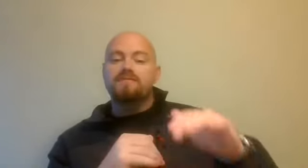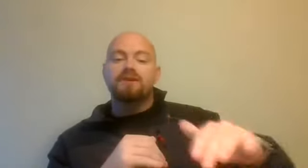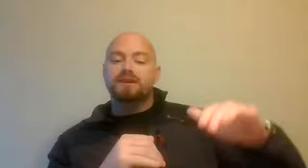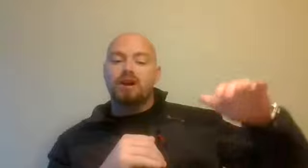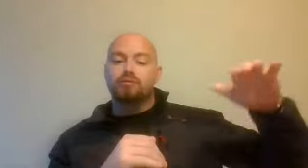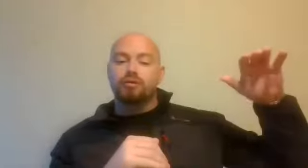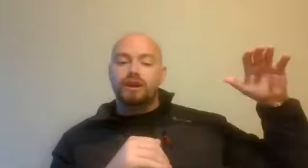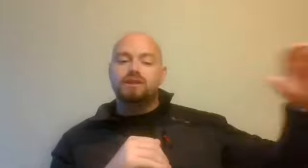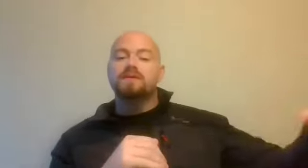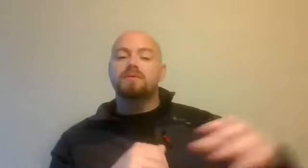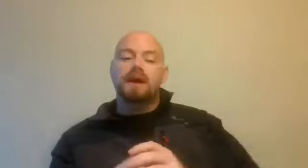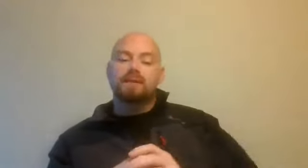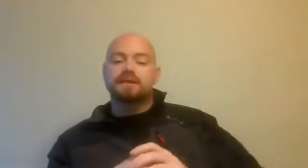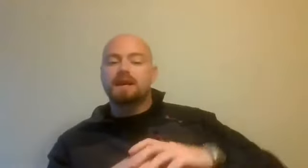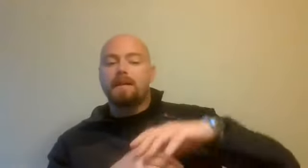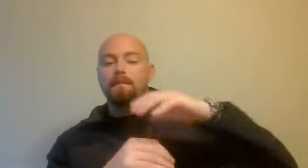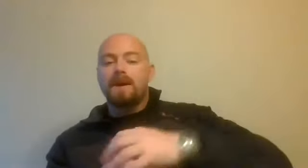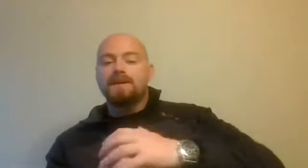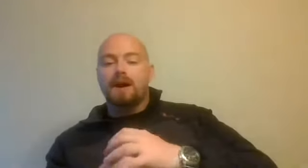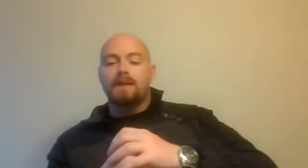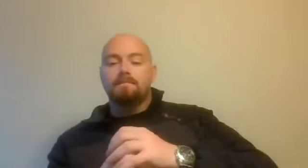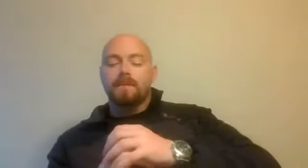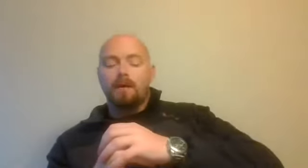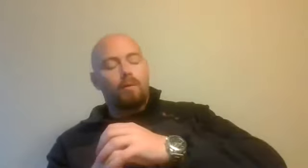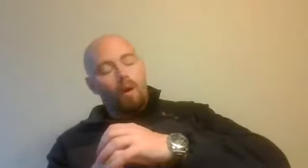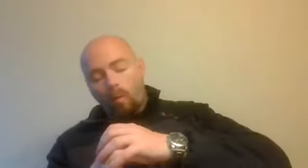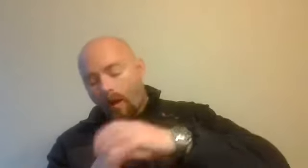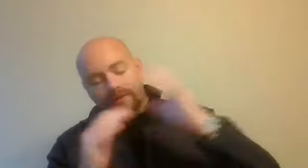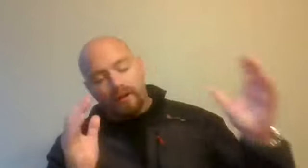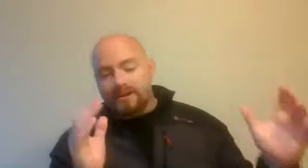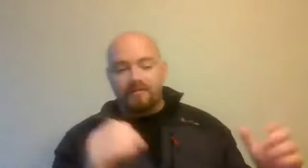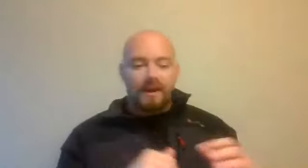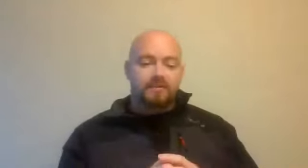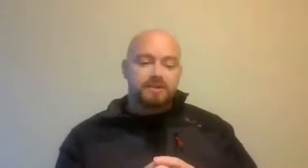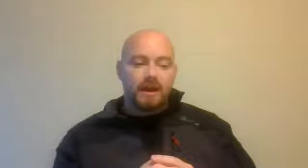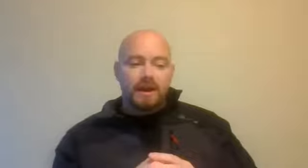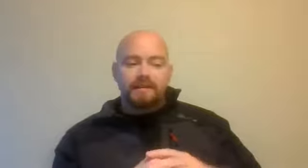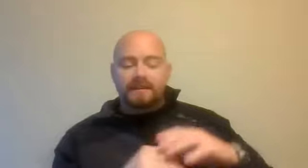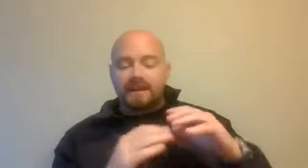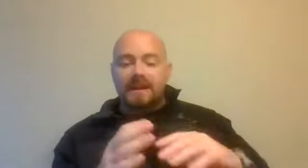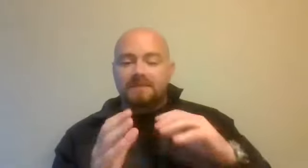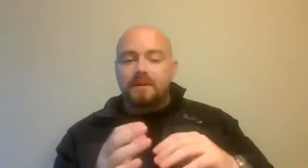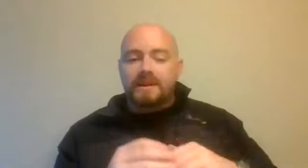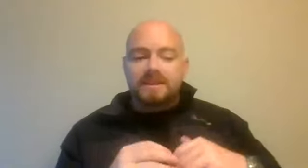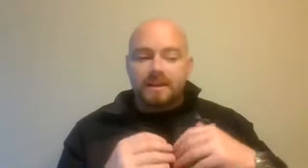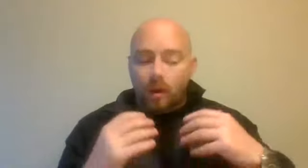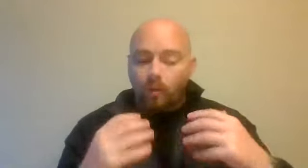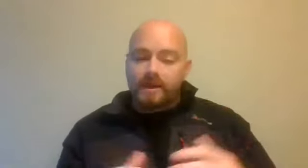risk on individual levels based on a wide variety of factors that they experience, not we